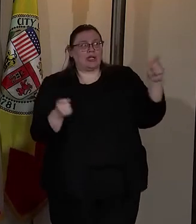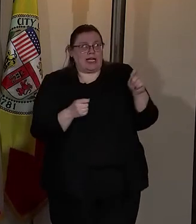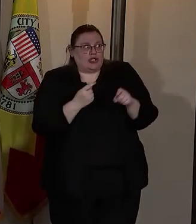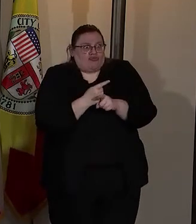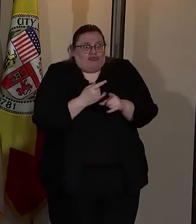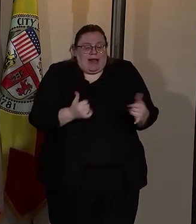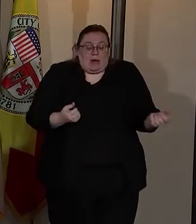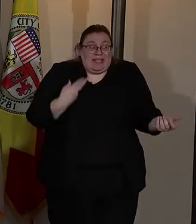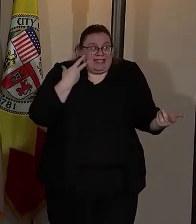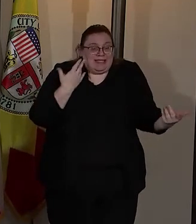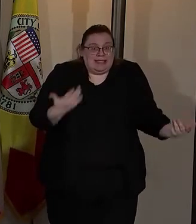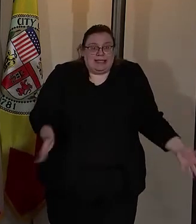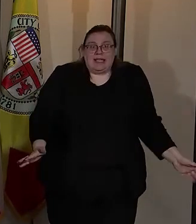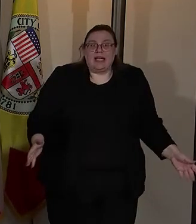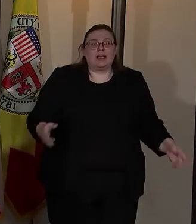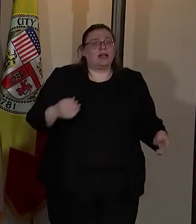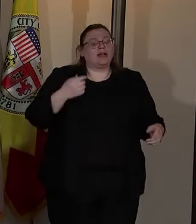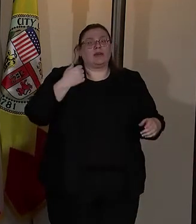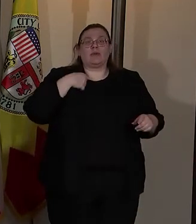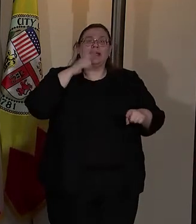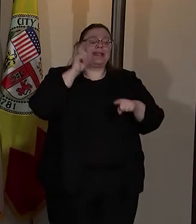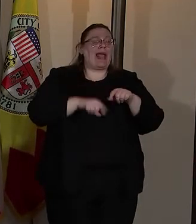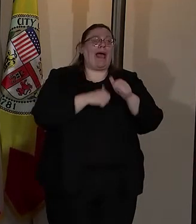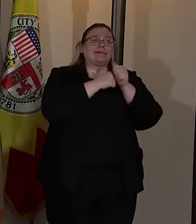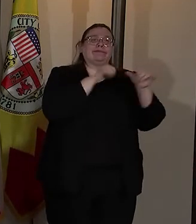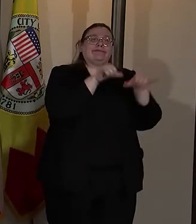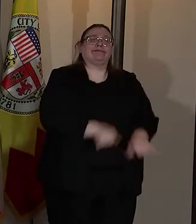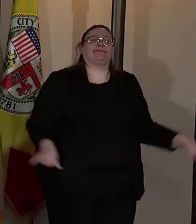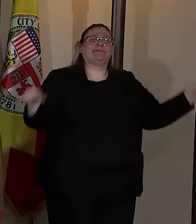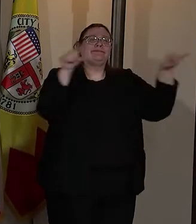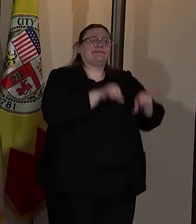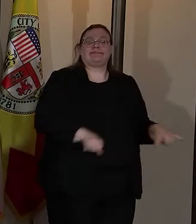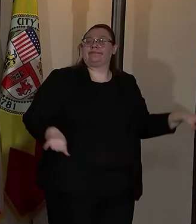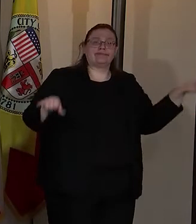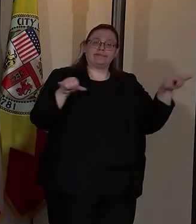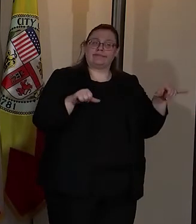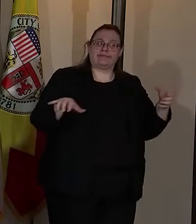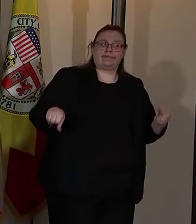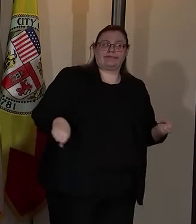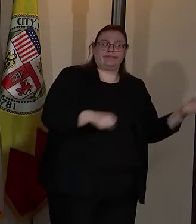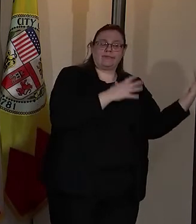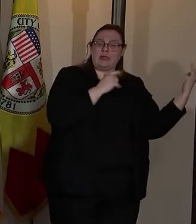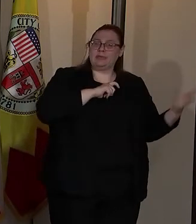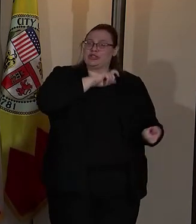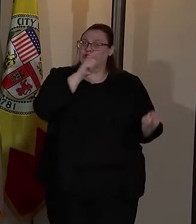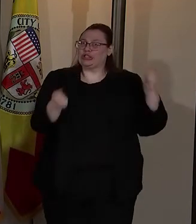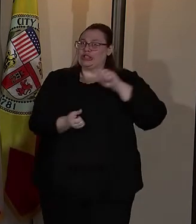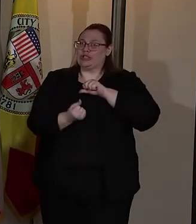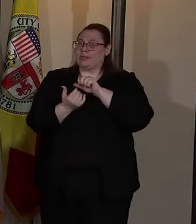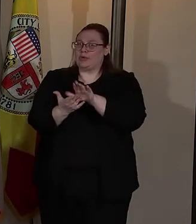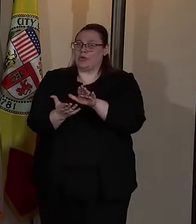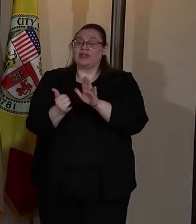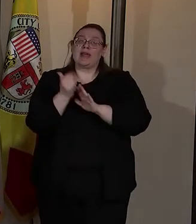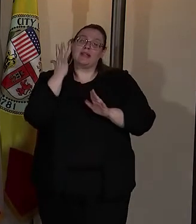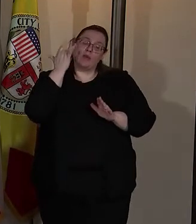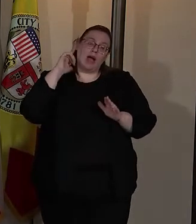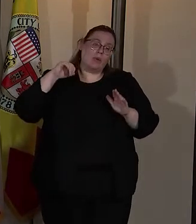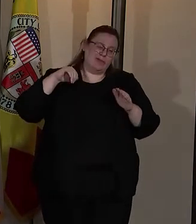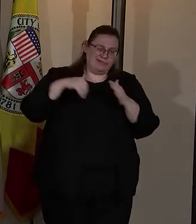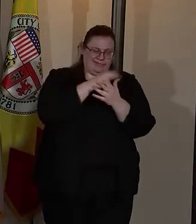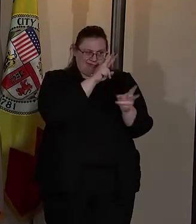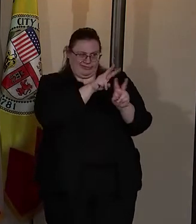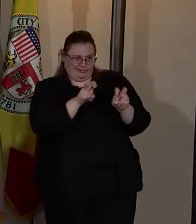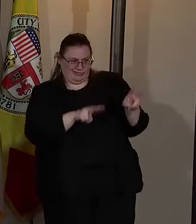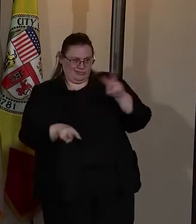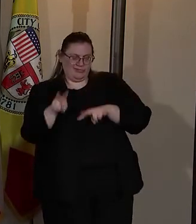our eyes. We can no longer go by the old way of thinking, and we must change our approach, which is why we are re-examining the need for